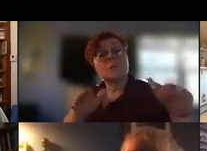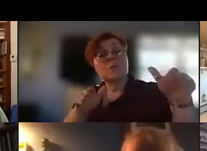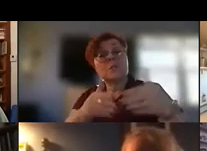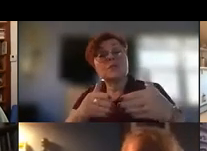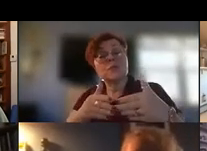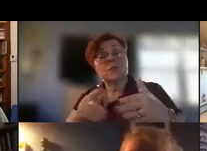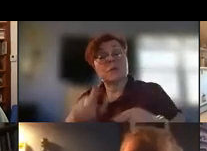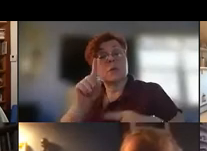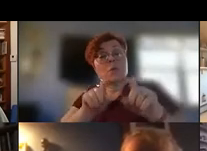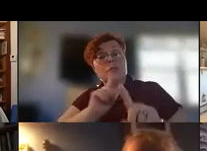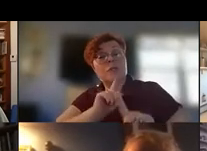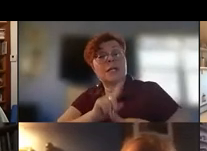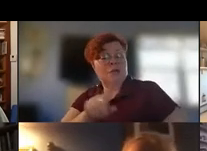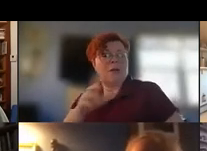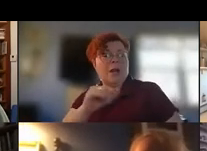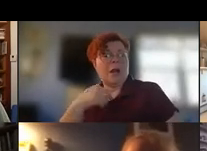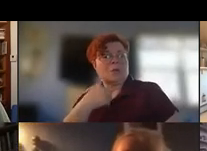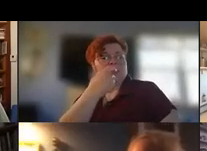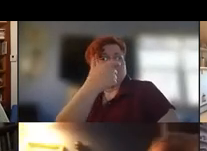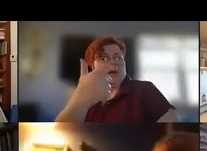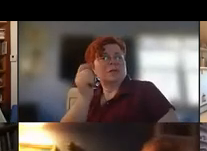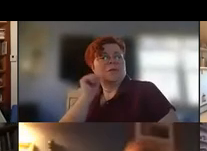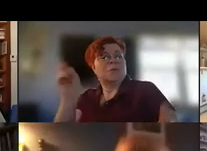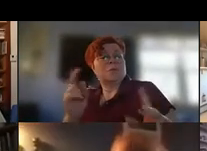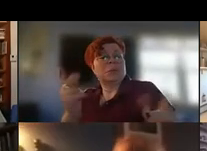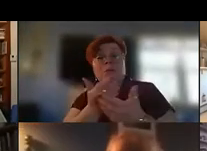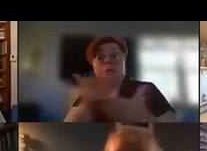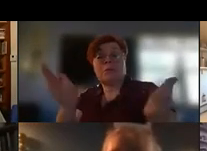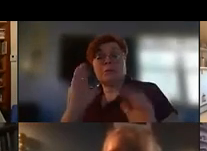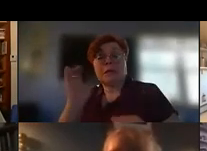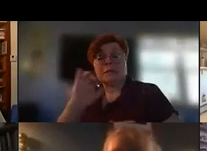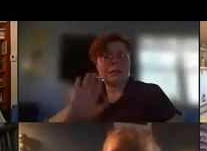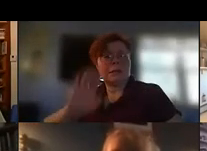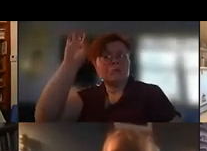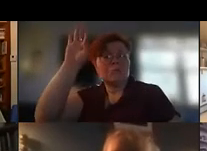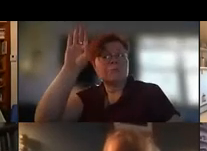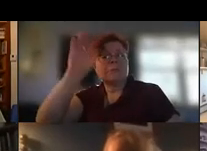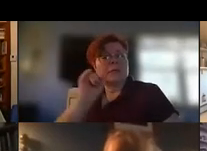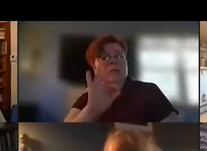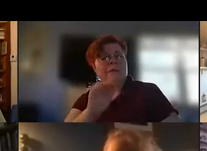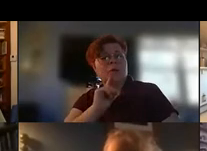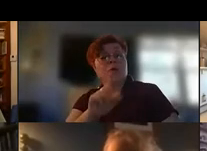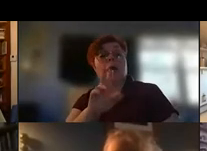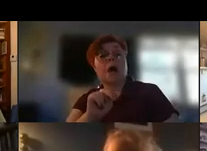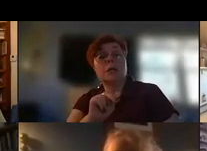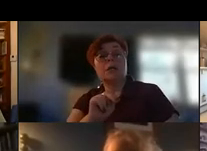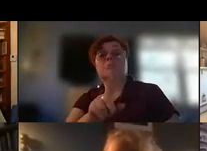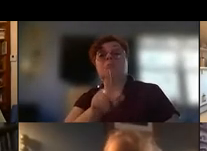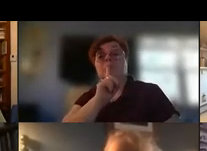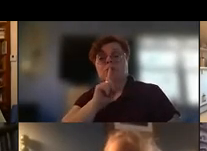or or and i will just watch for people as they raise their hand if you could unmute and then we will have one at a